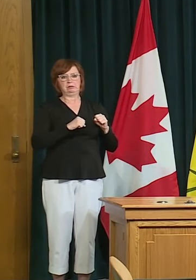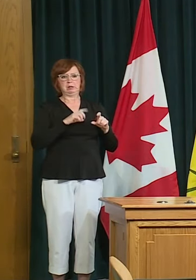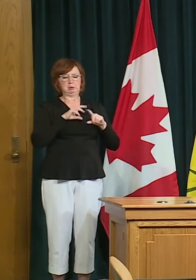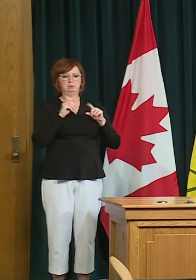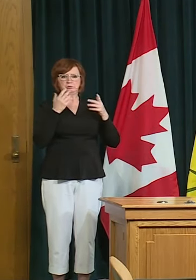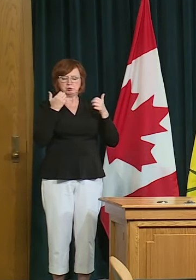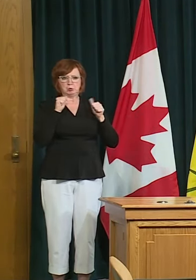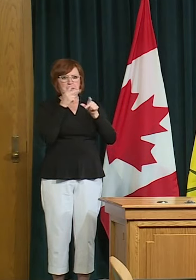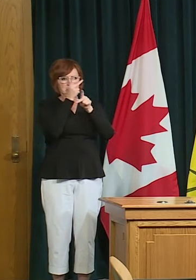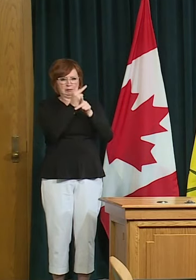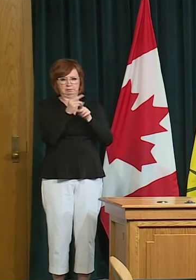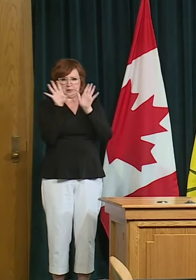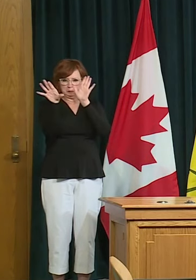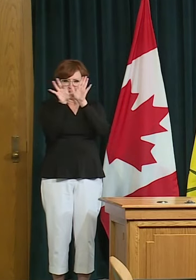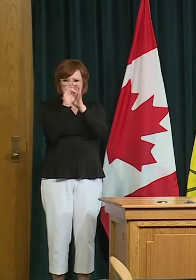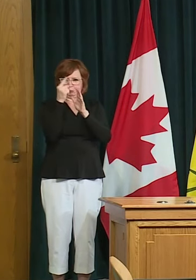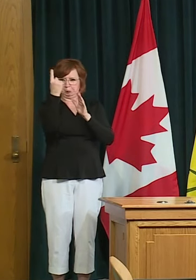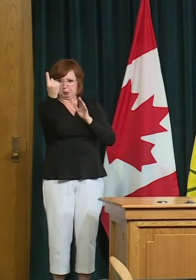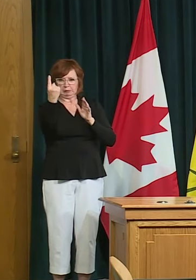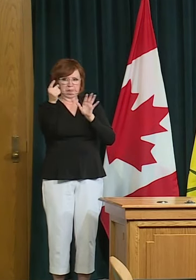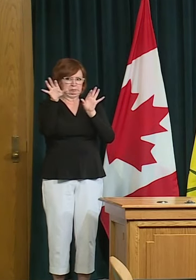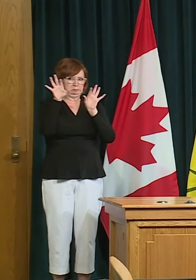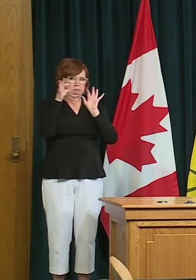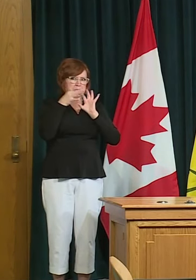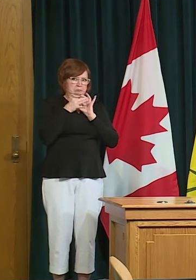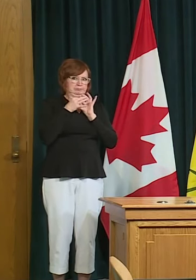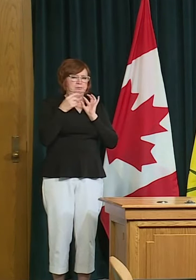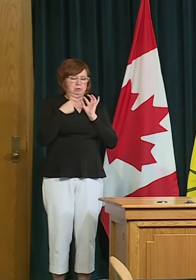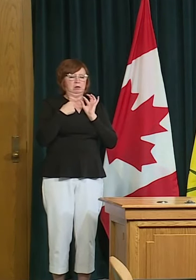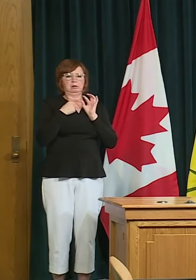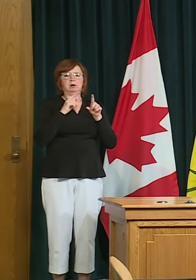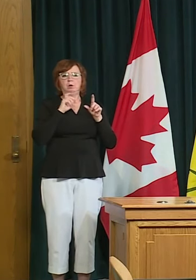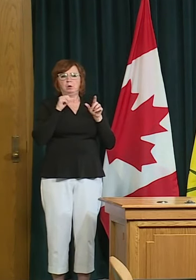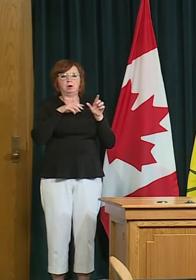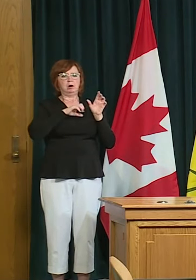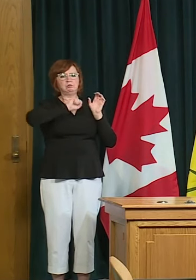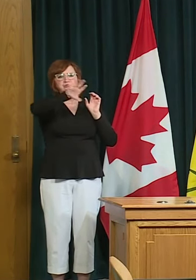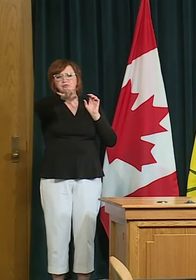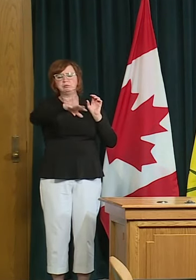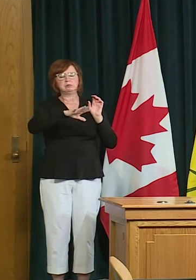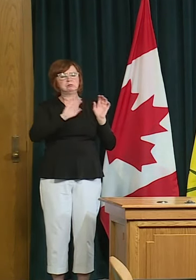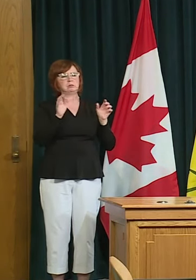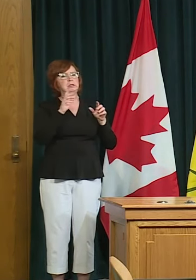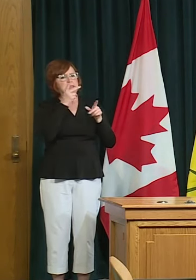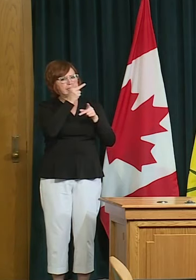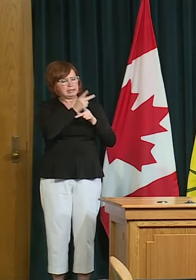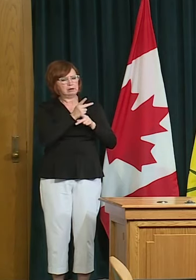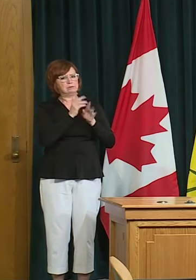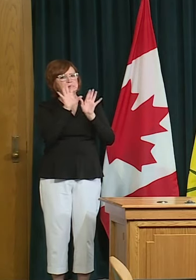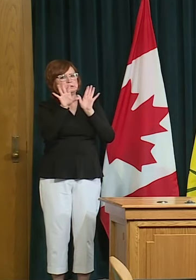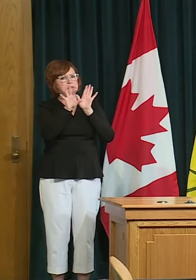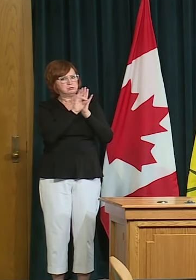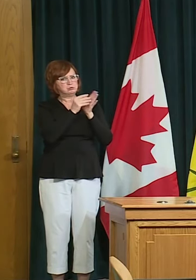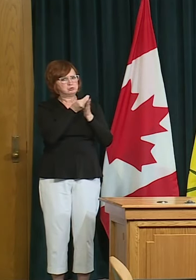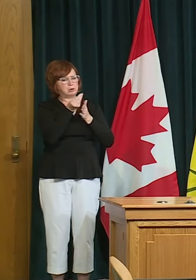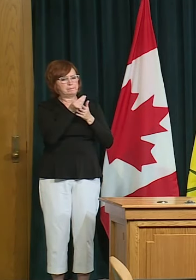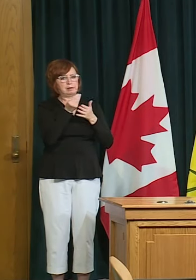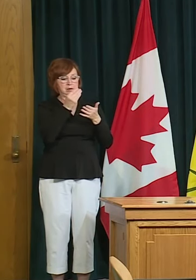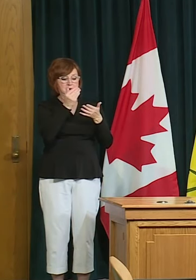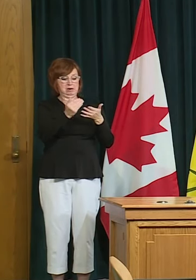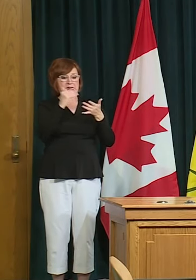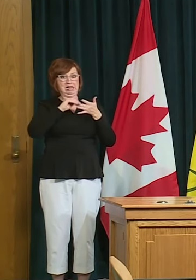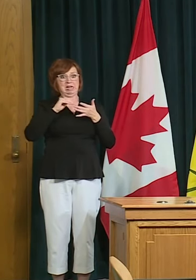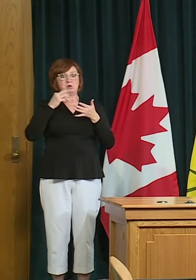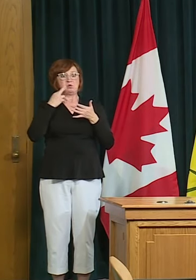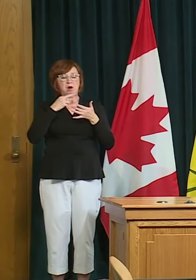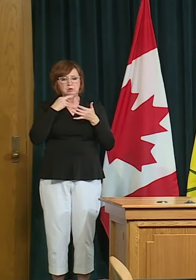you know retail we have shown that you can engage in retail with no transmission. We've shown that over the last two weeks